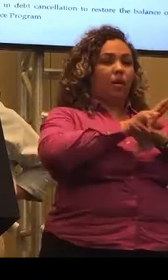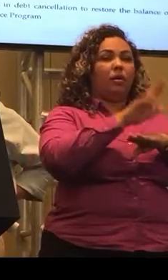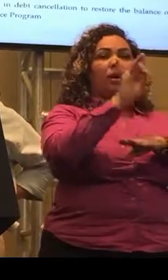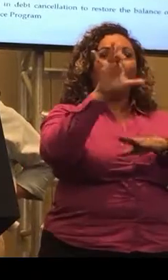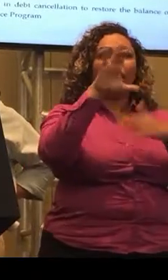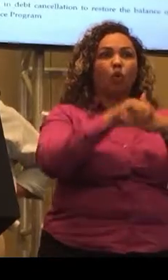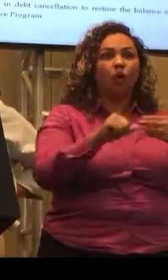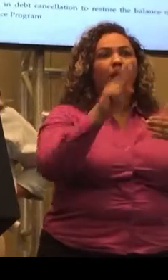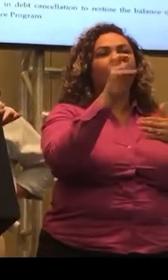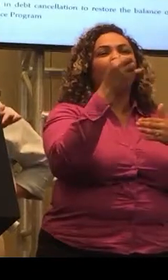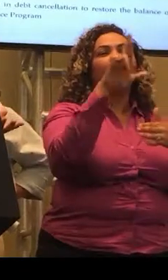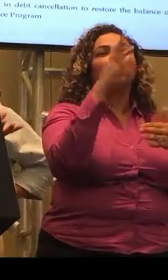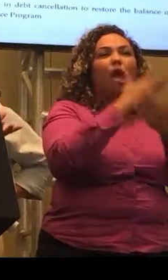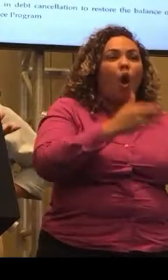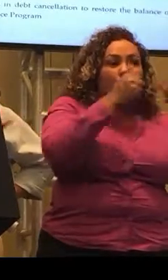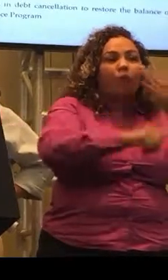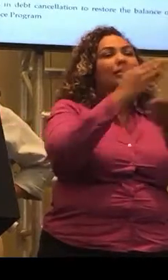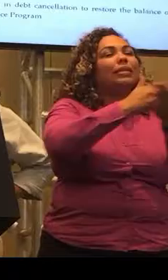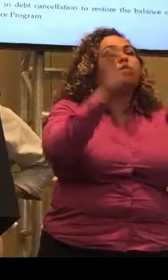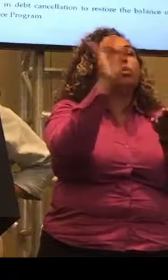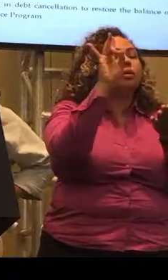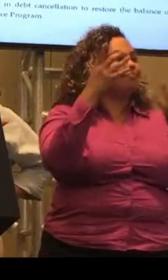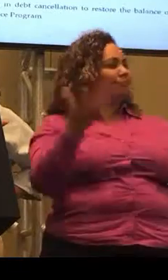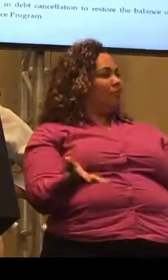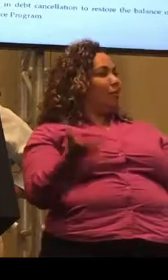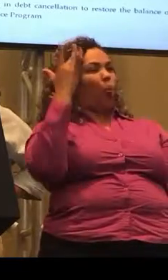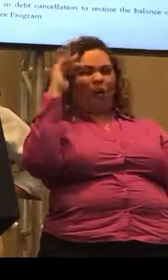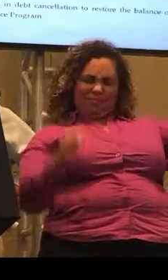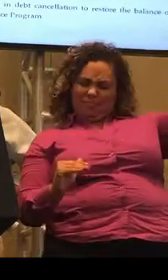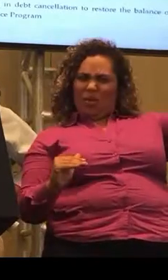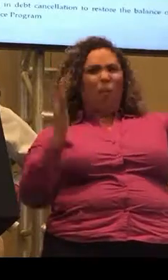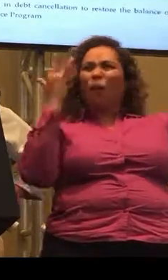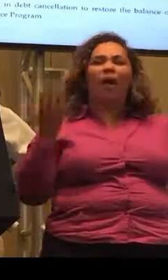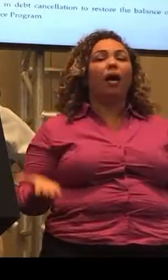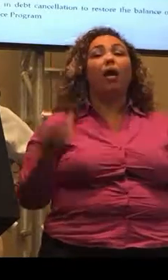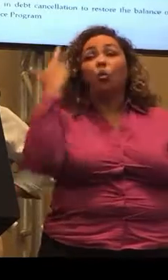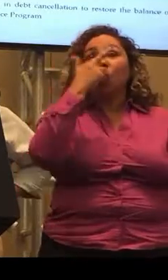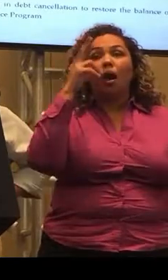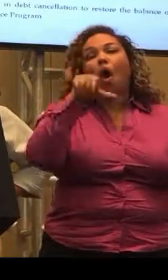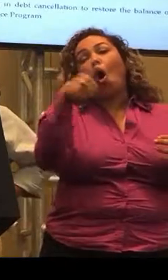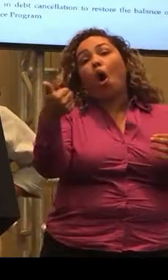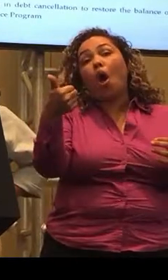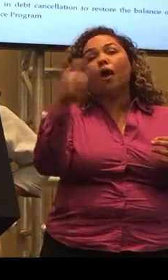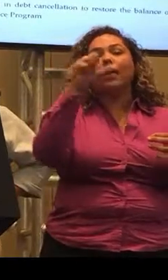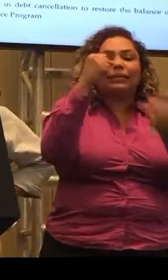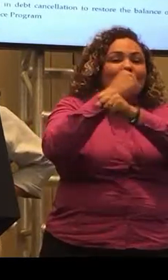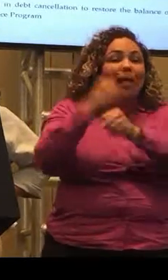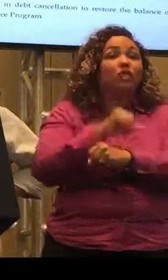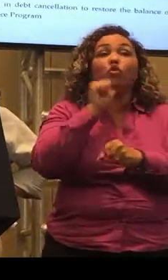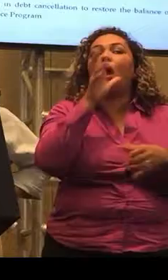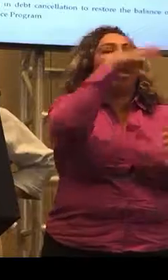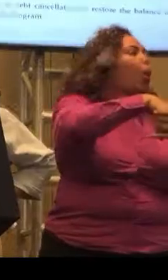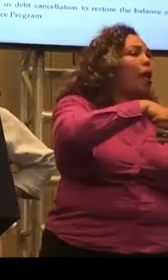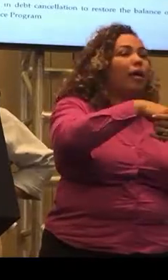$800. And you say, why? I mean, and the reason for that is, among others, statistics. We are not